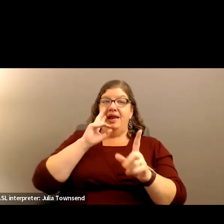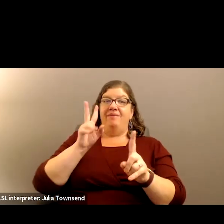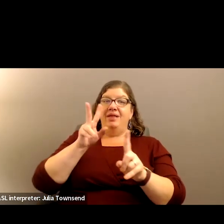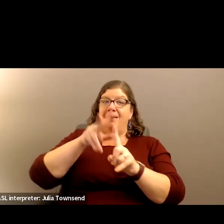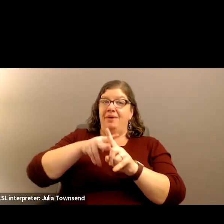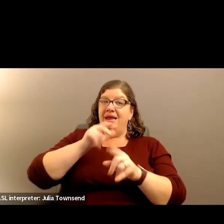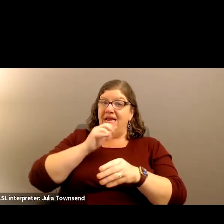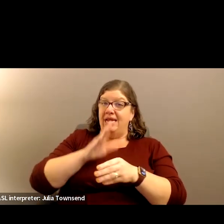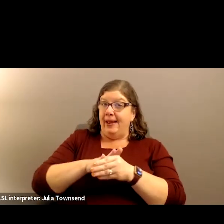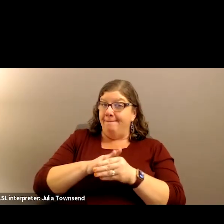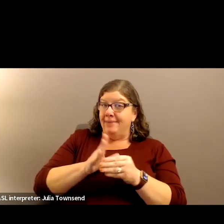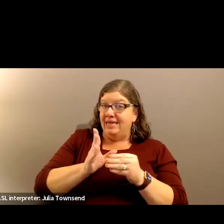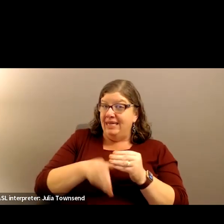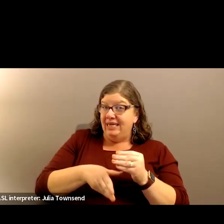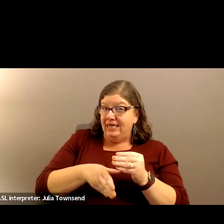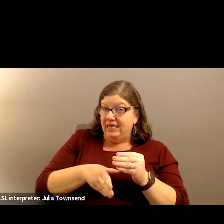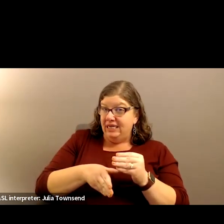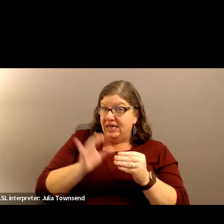incomplete?